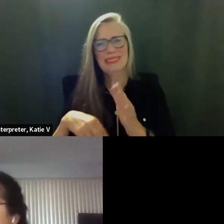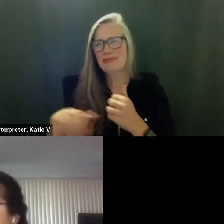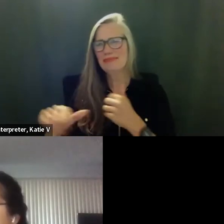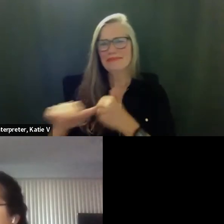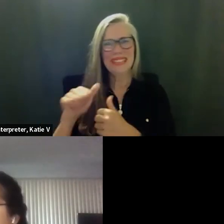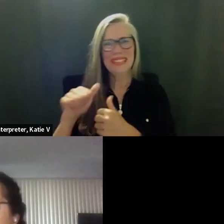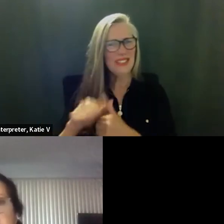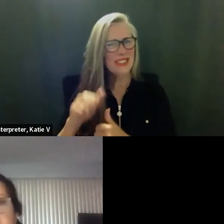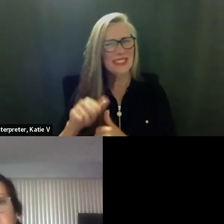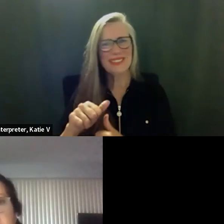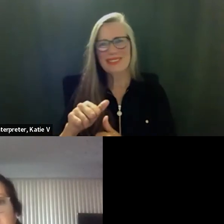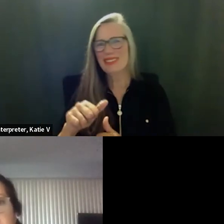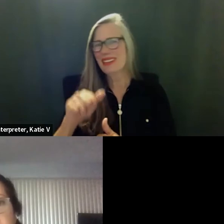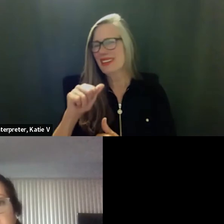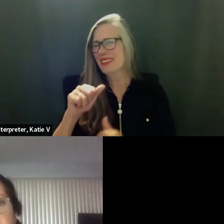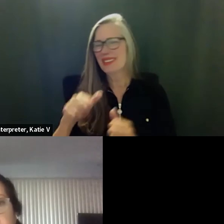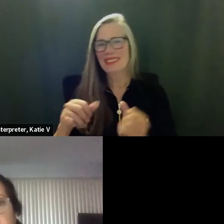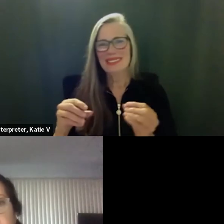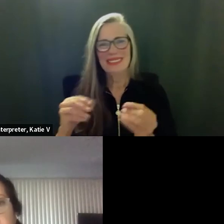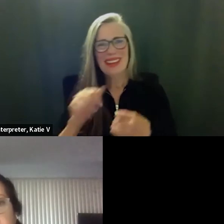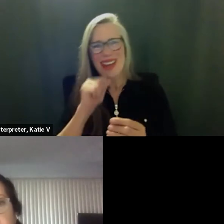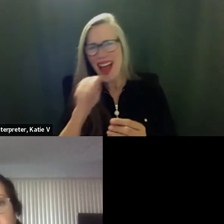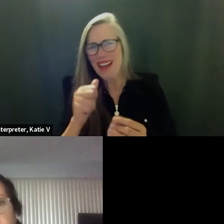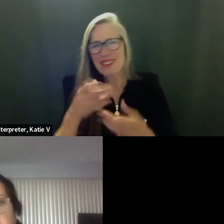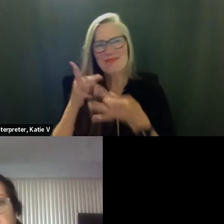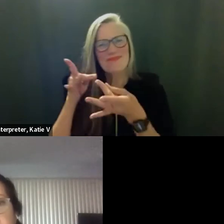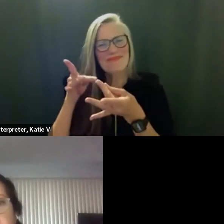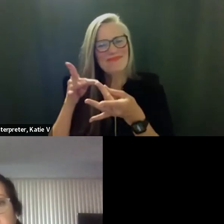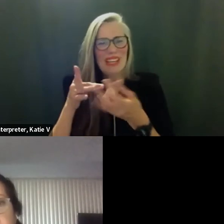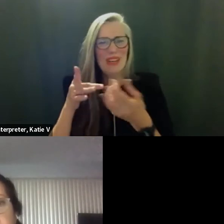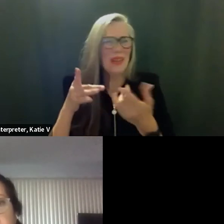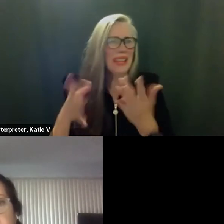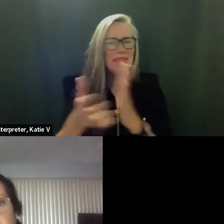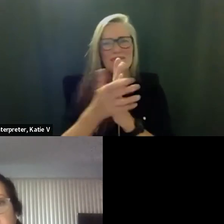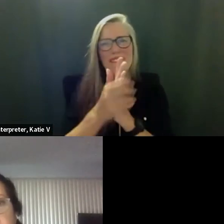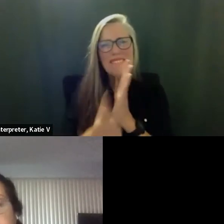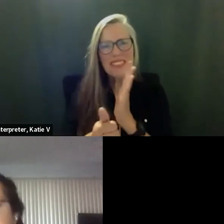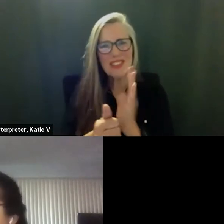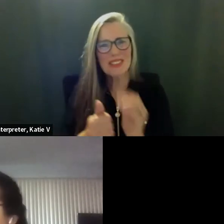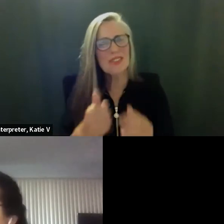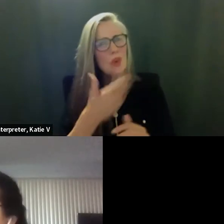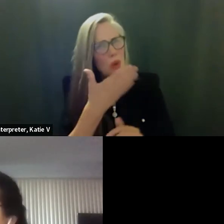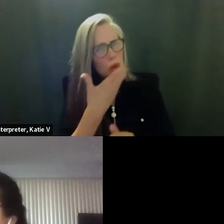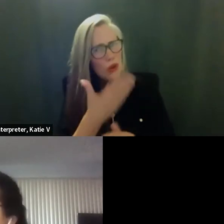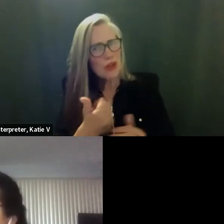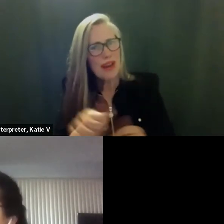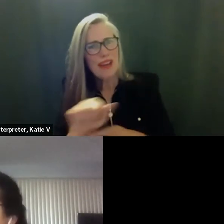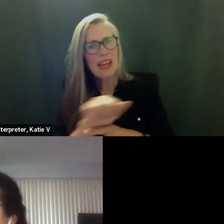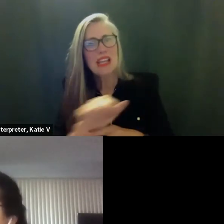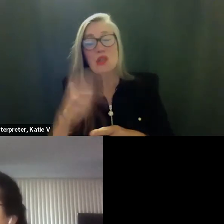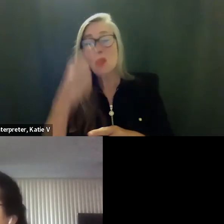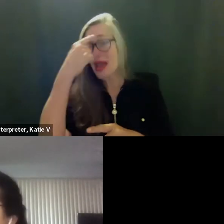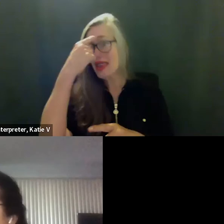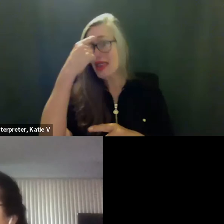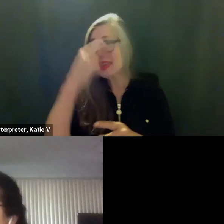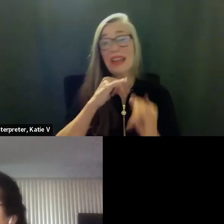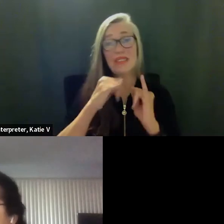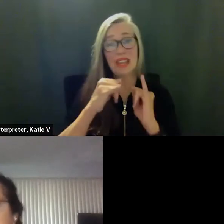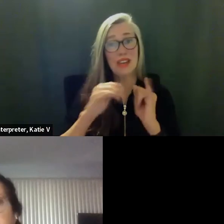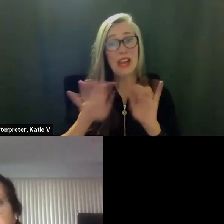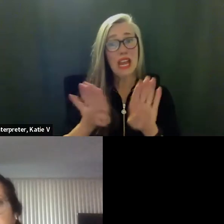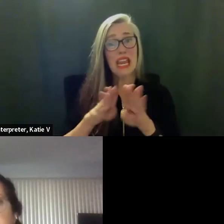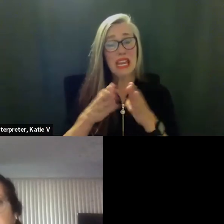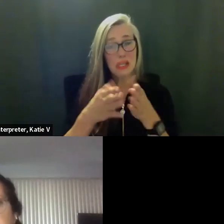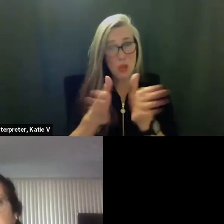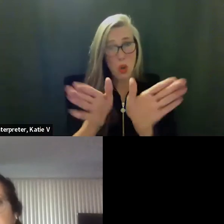it says that the special board meeting held to interview the selected candidates will be conducted in public open session and i think that's important to note